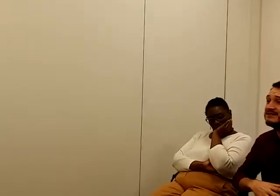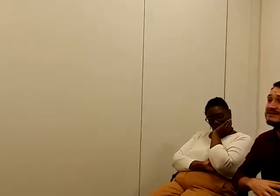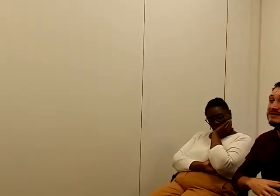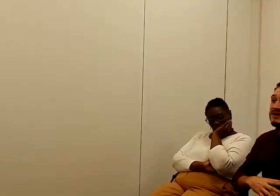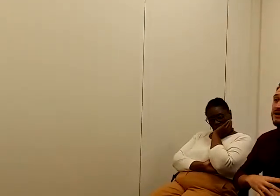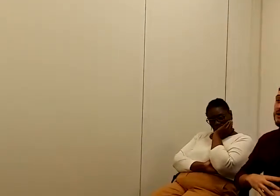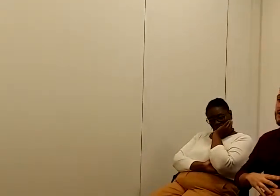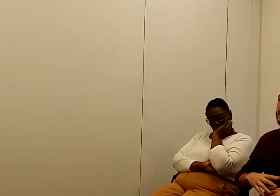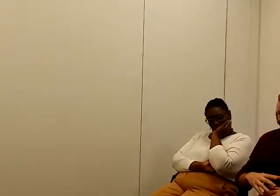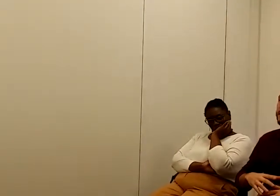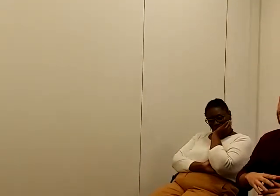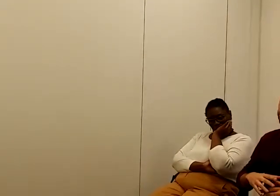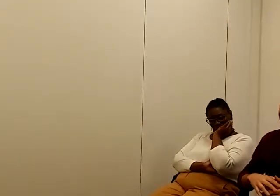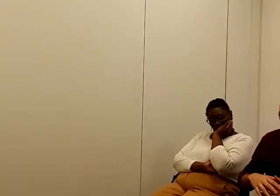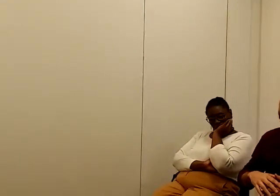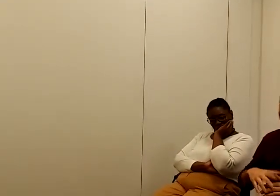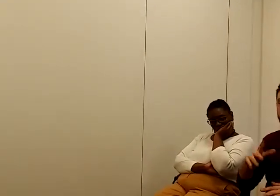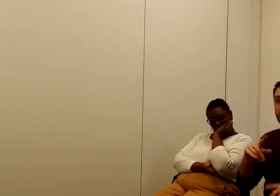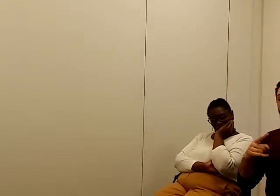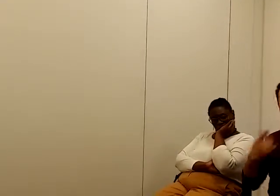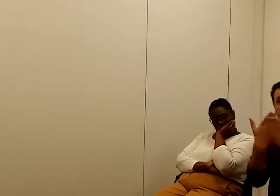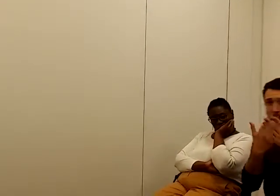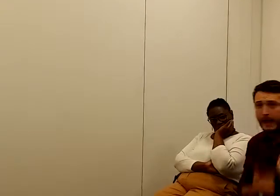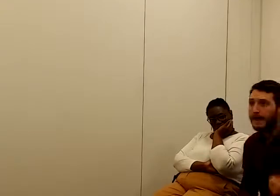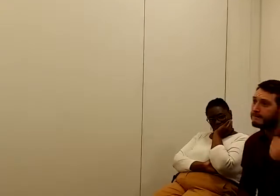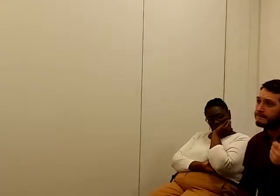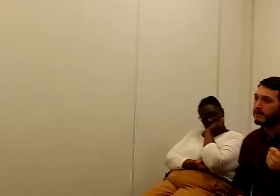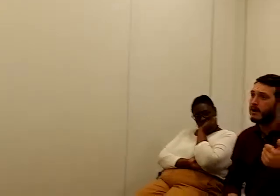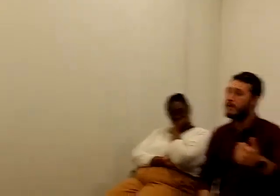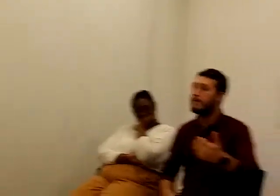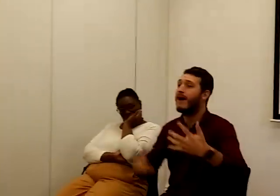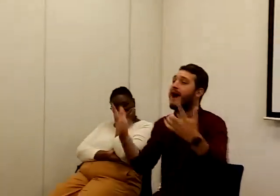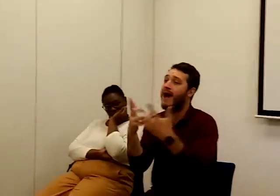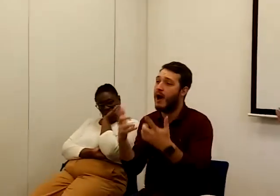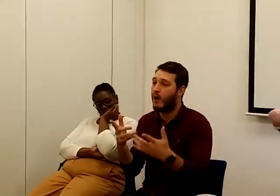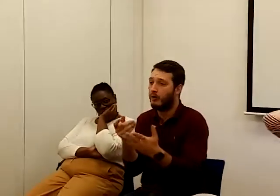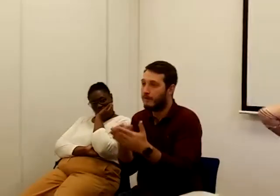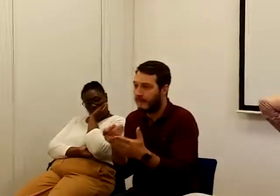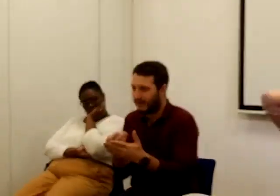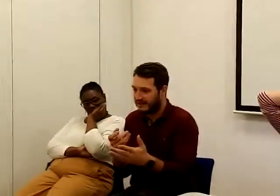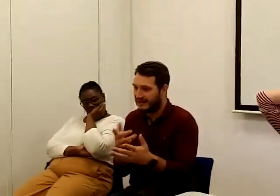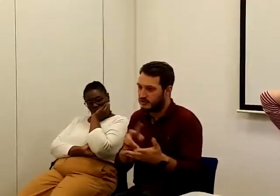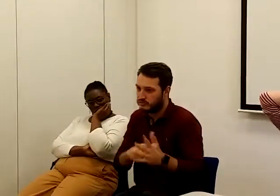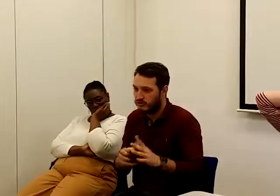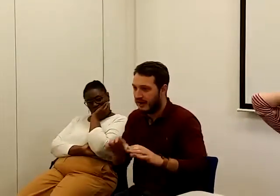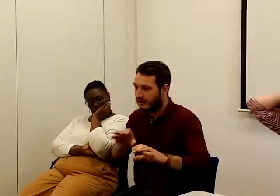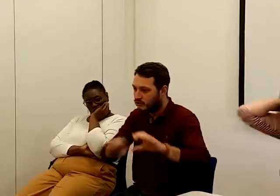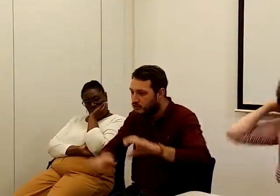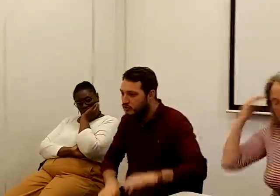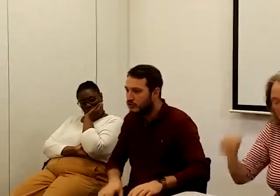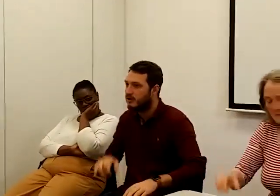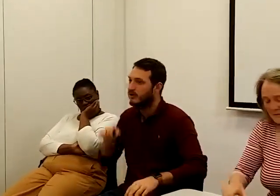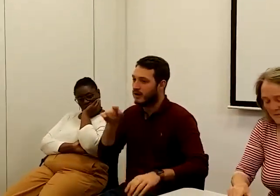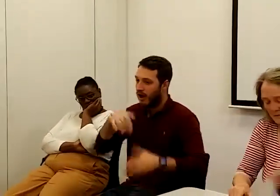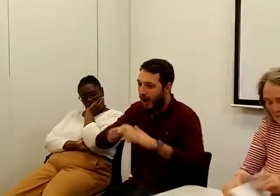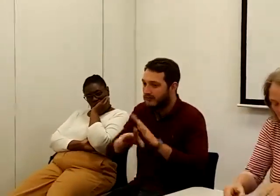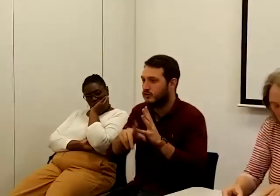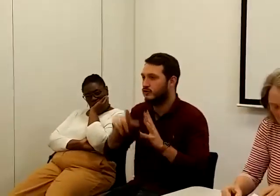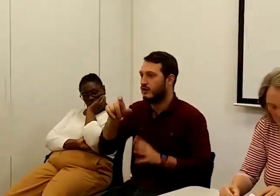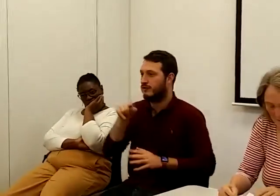anything in one claim, but the way the money is apportioned in that claim under universal credit is totally wrong.